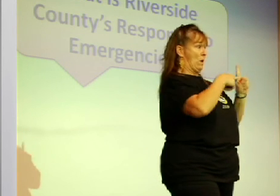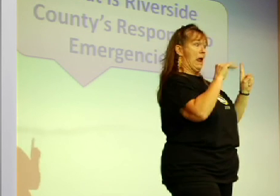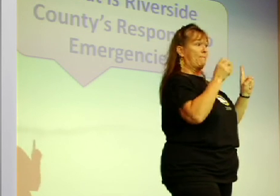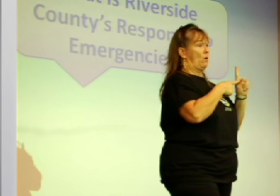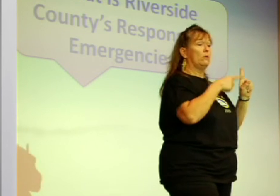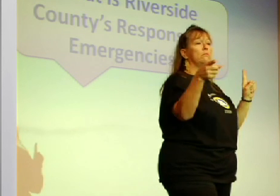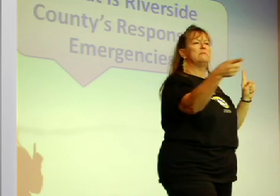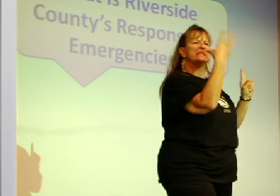defense